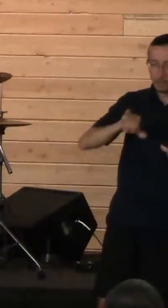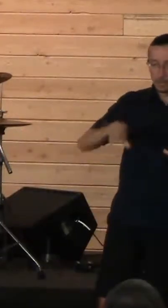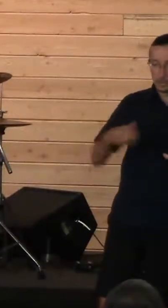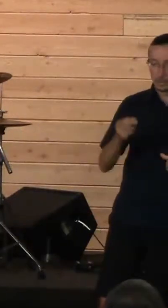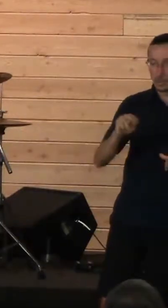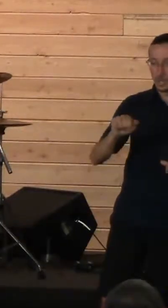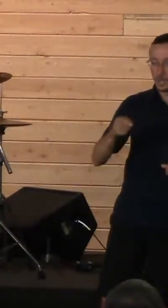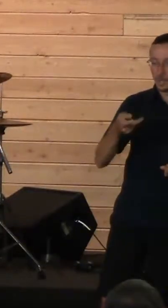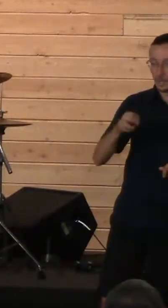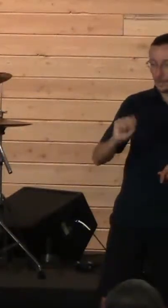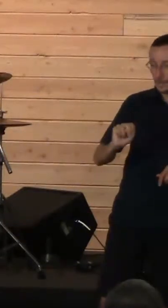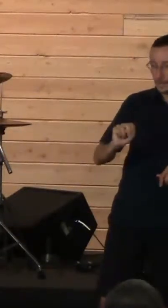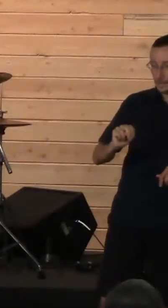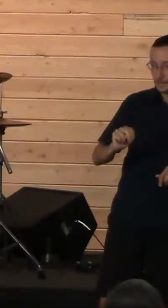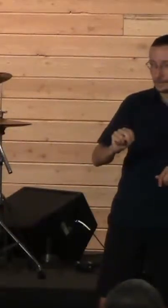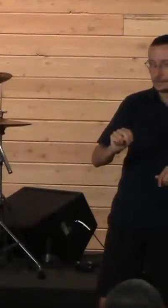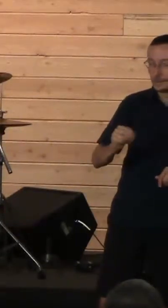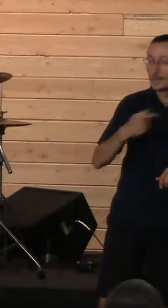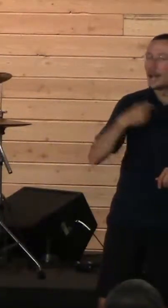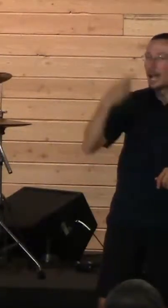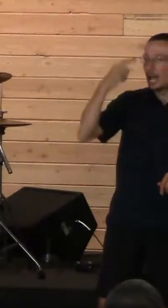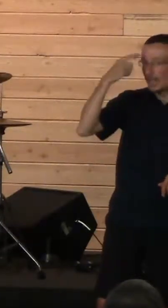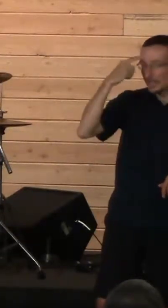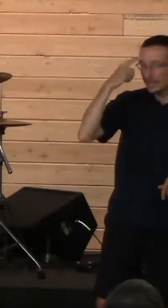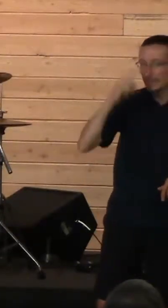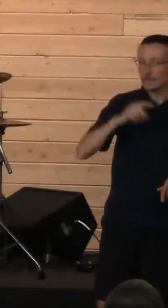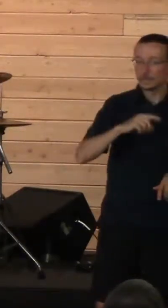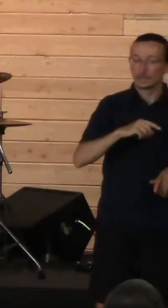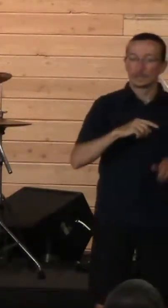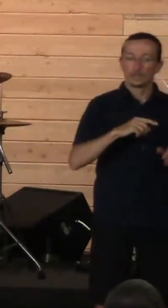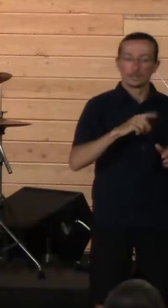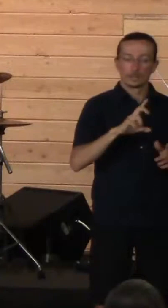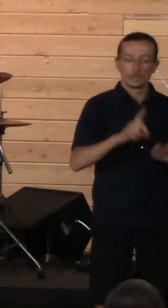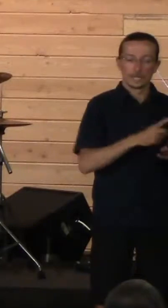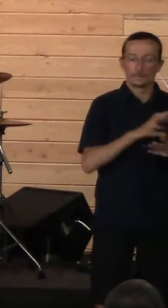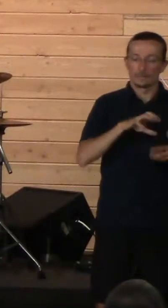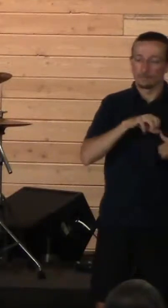really what he does is I think he mourns for what could have been.